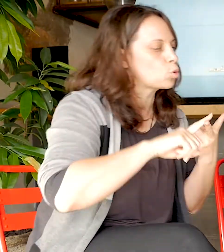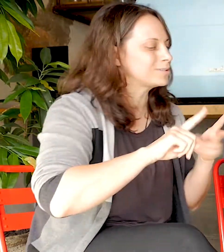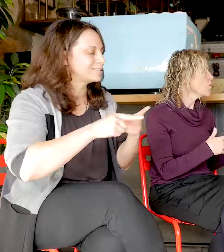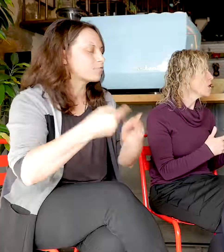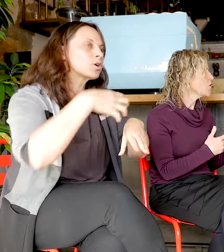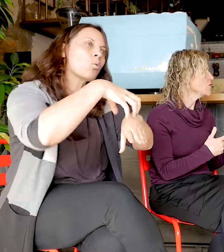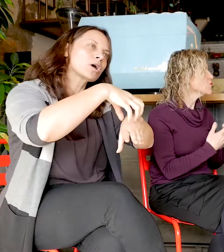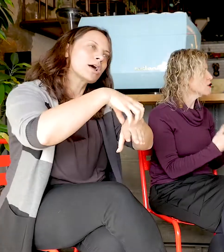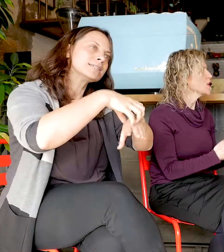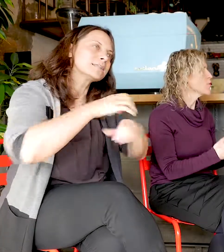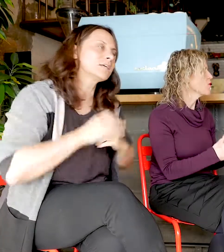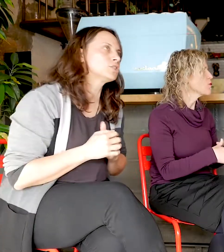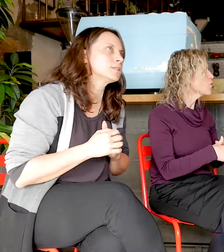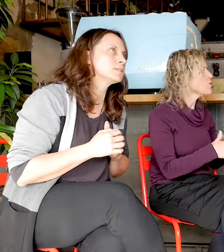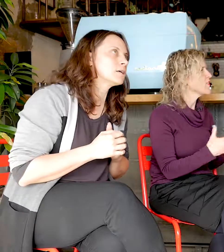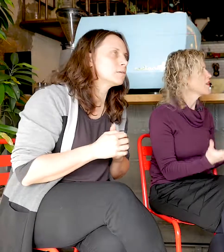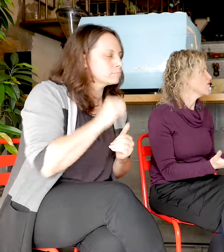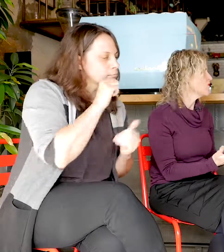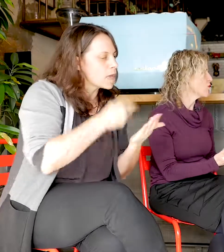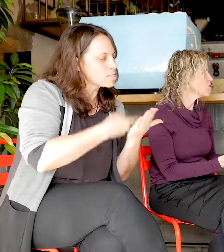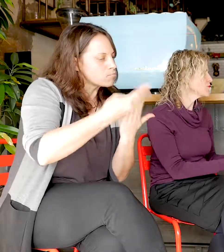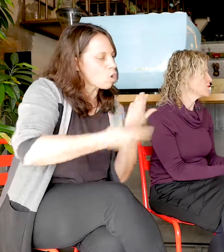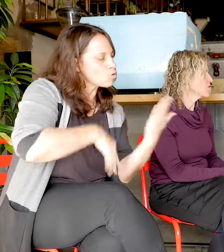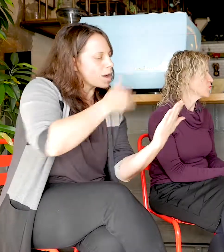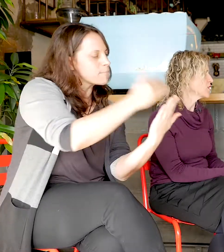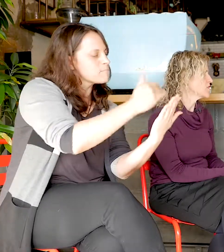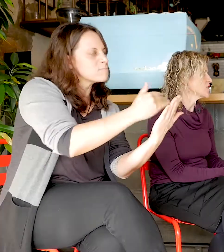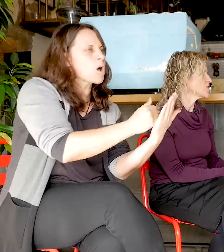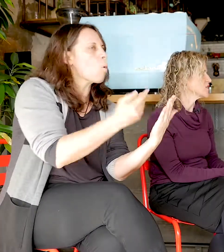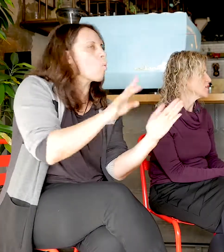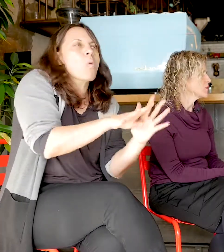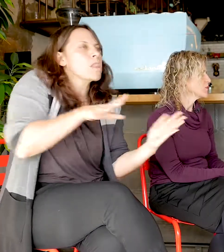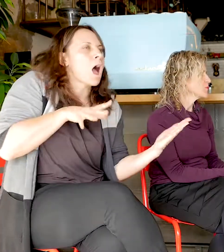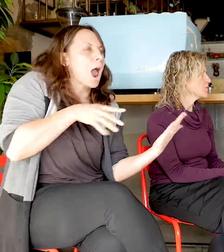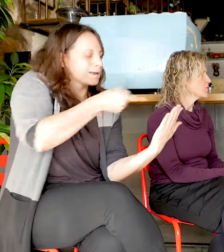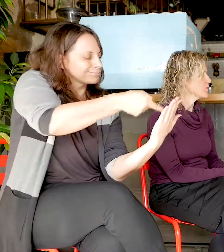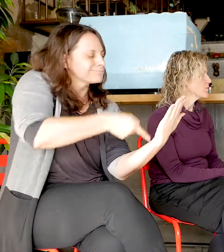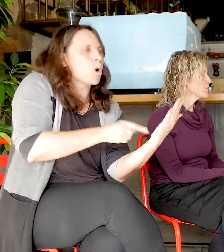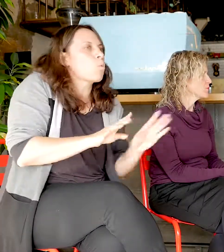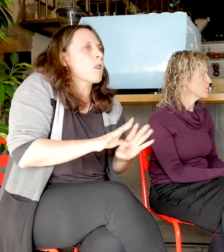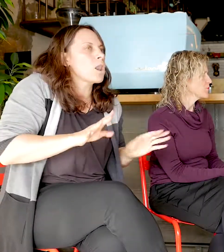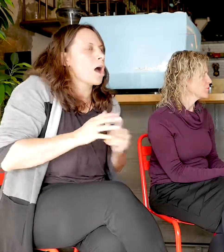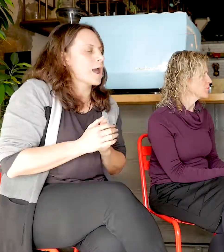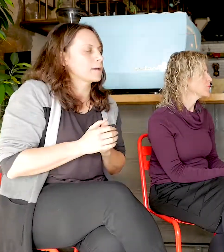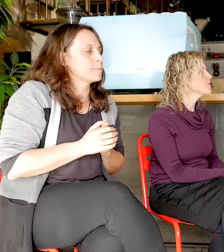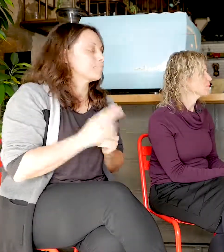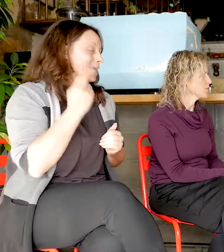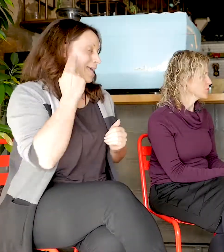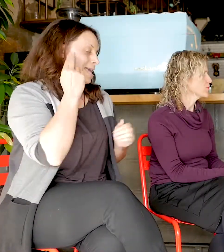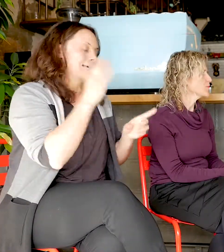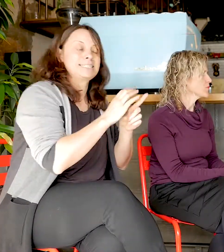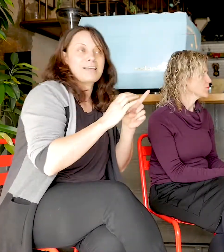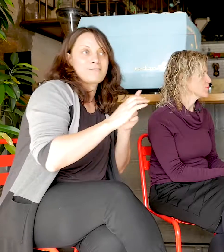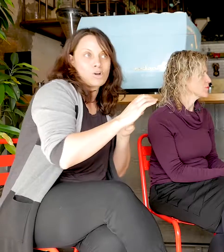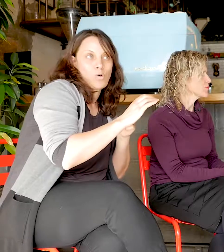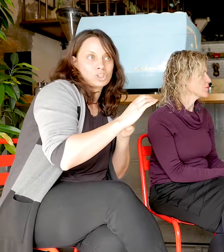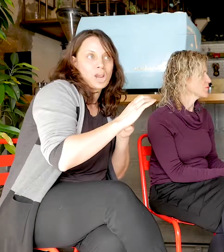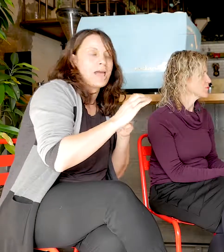if you're running a program, what might that involve for an organisation? So there's kind of two types, there's the deaf culture awareness type